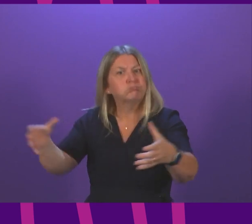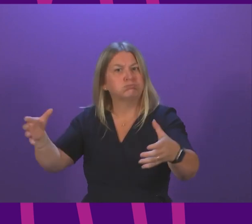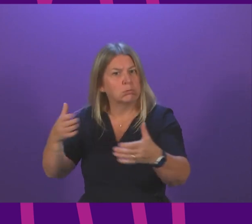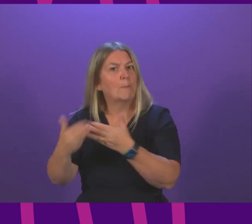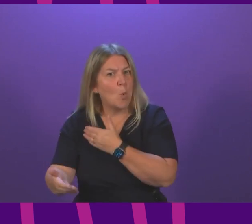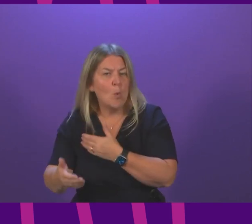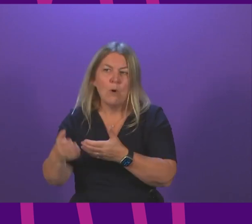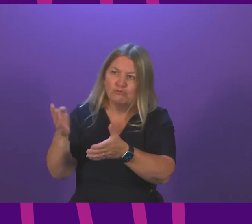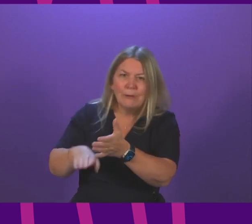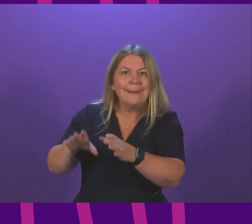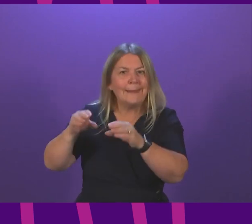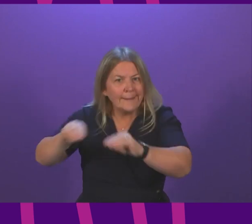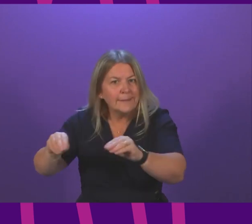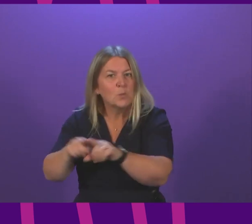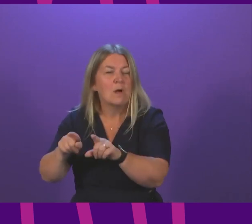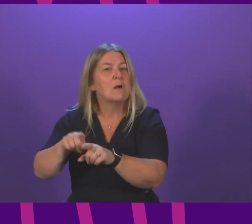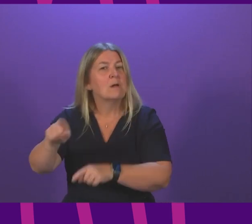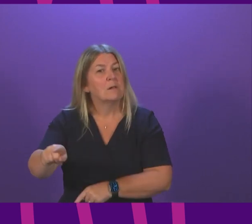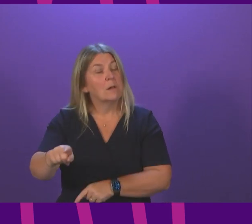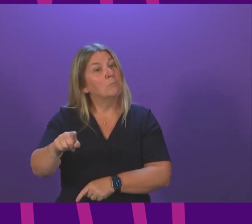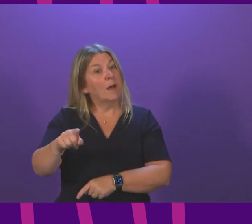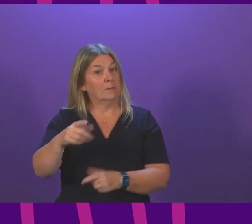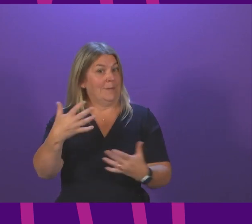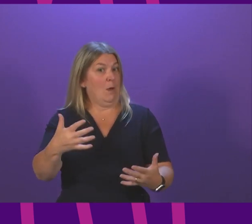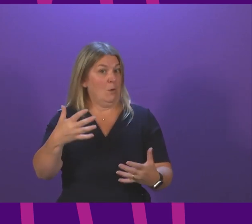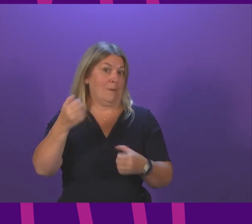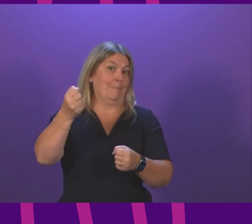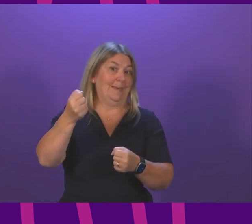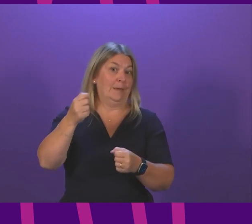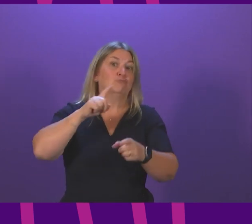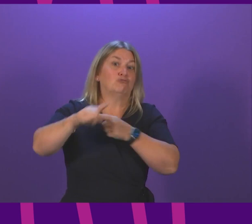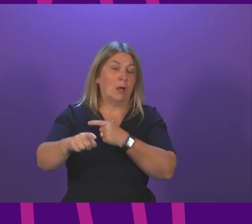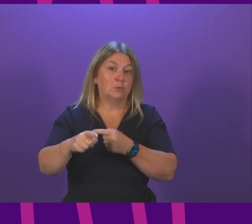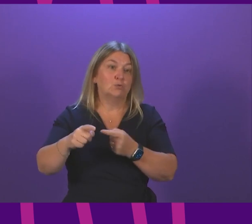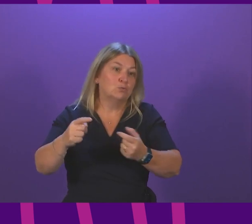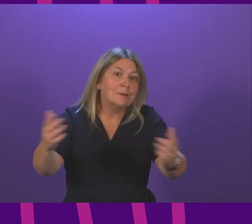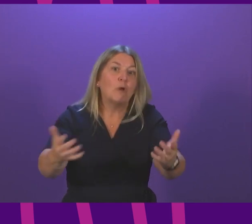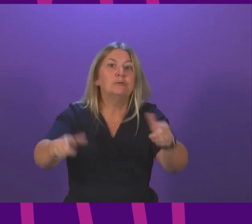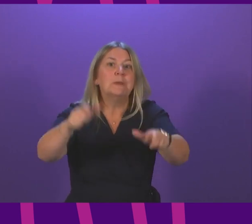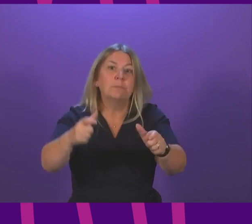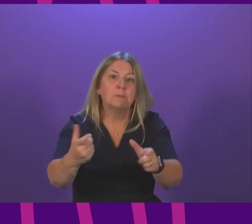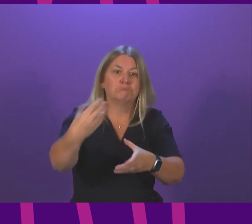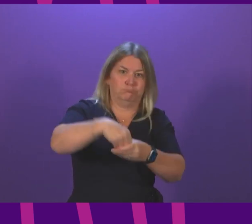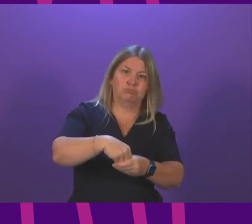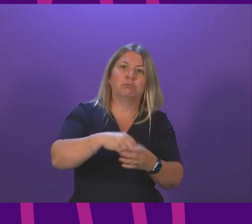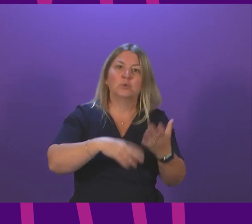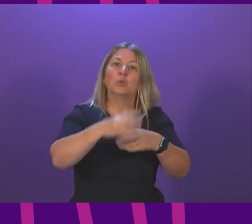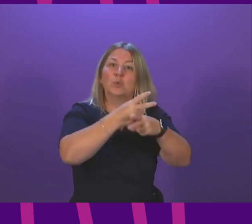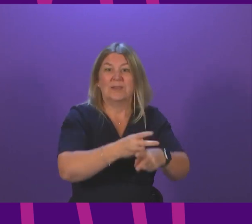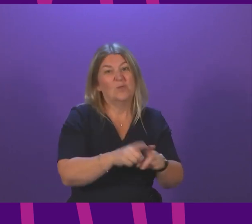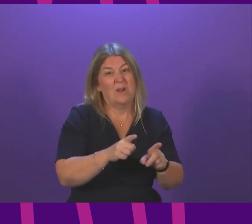workforce and in addition we running a campaign to attract more people to the sector and accelerating the routes into the sector in recruitment processes